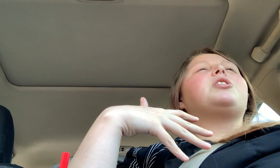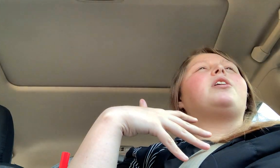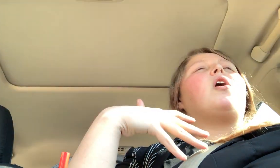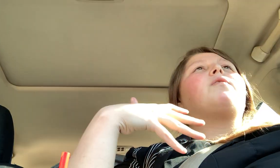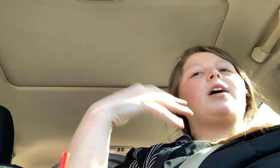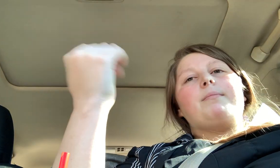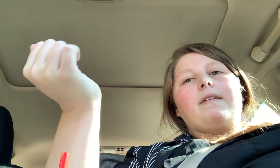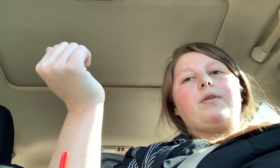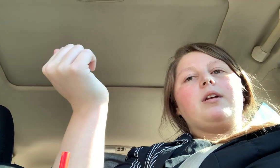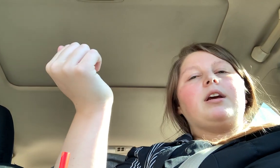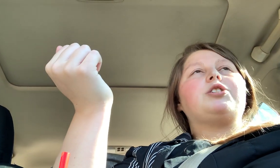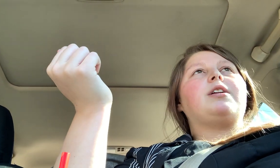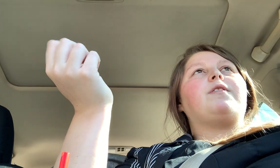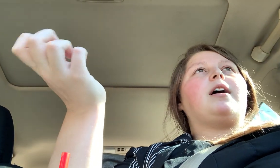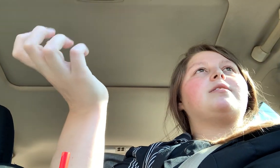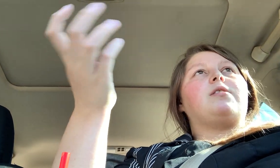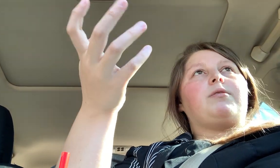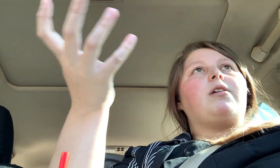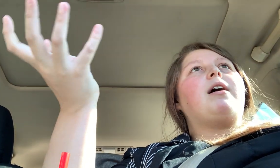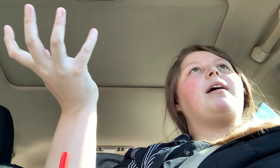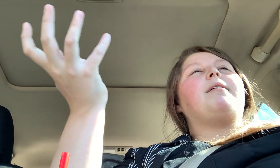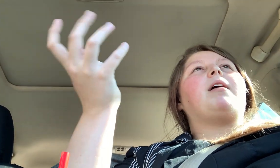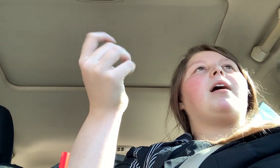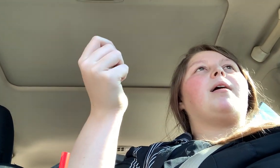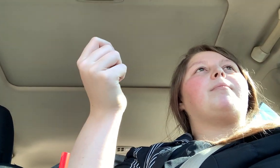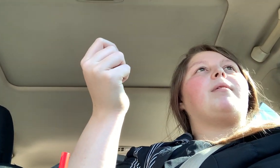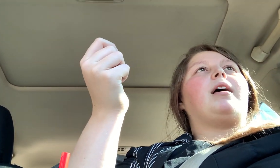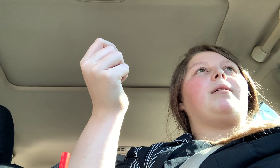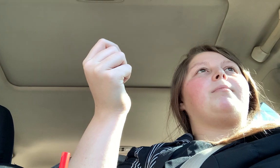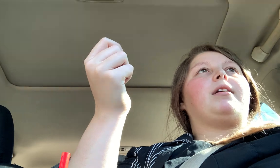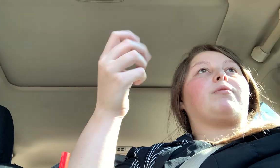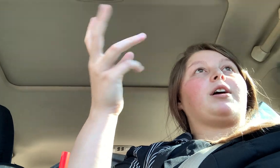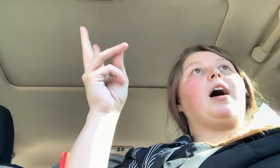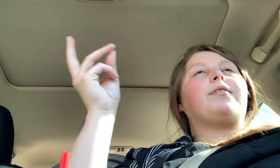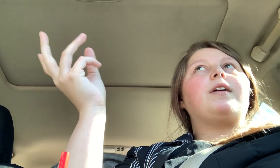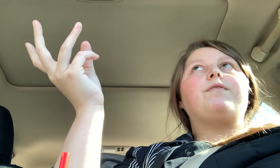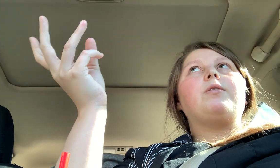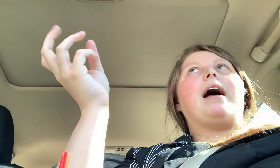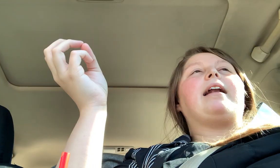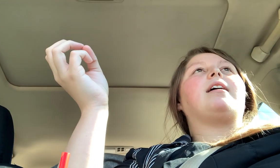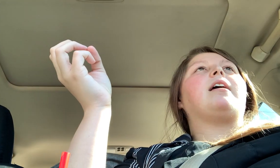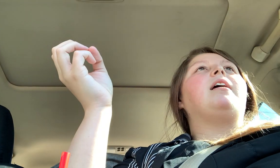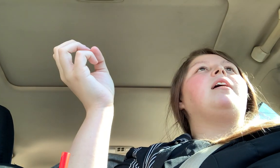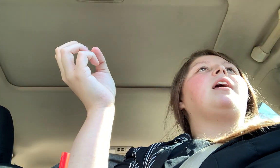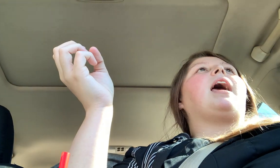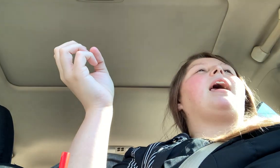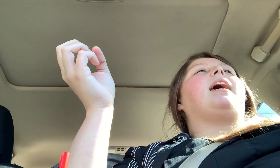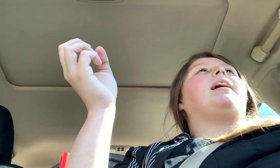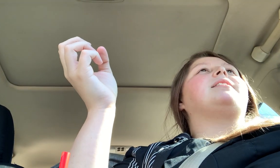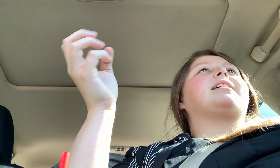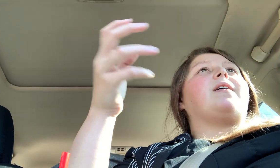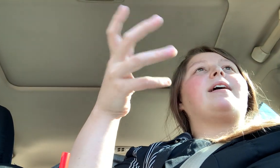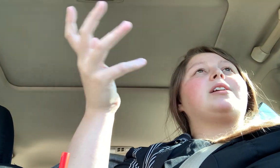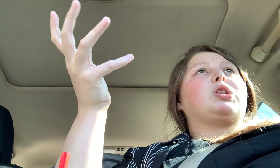to overcome my food addiction. If you guys don't know, I, um, am in a recovering food addict and that's how I got to